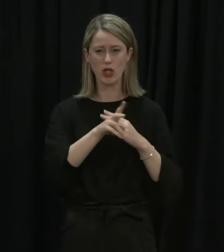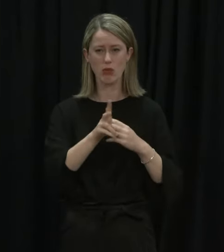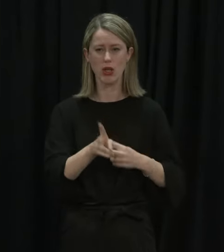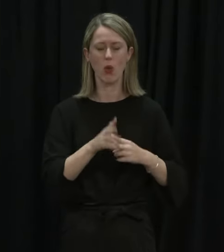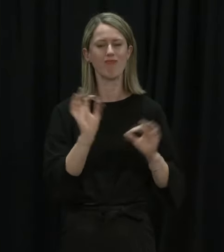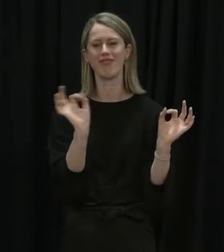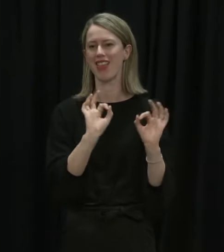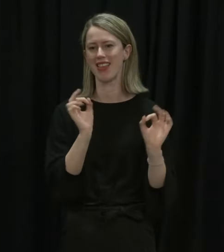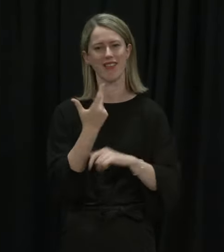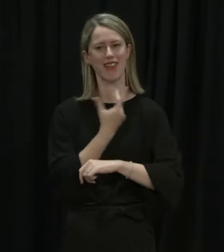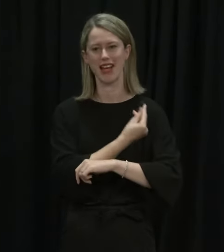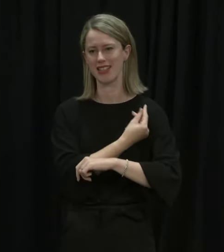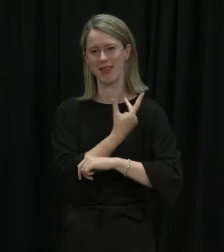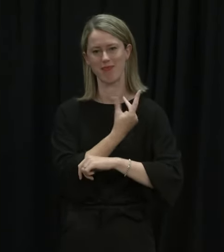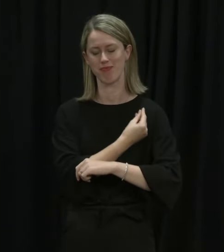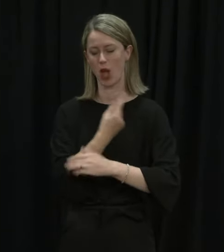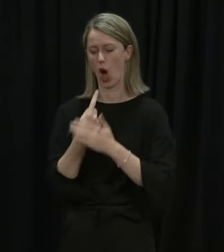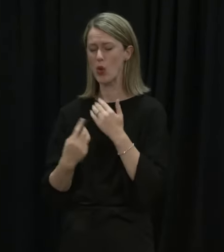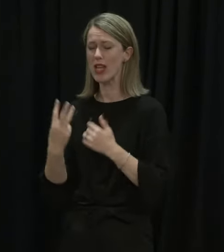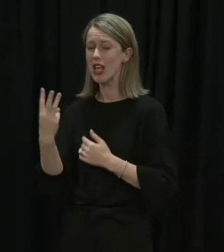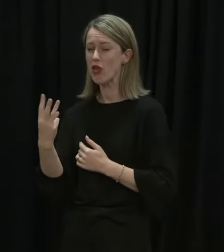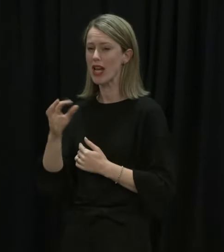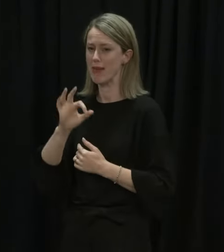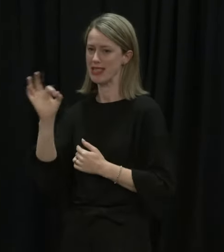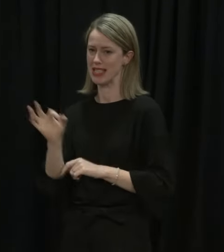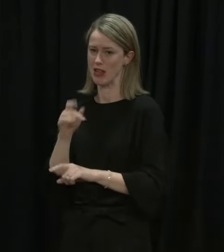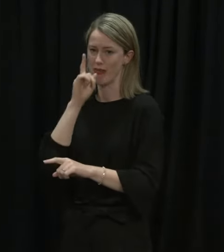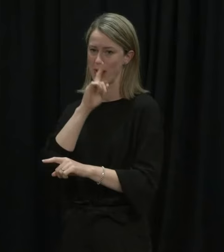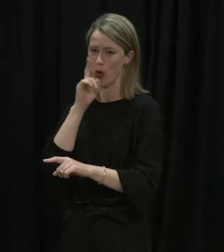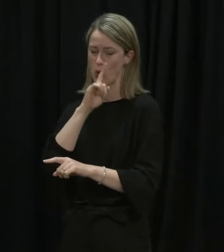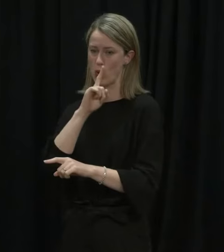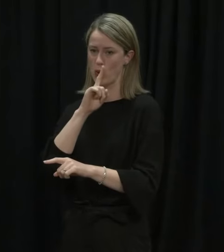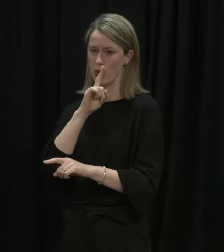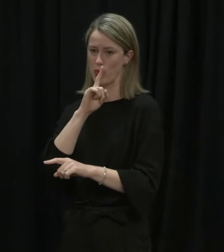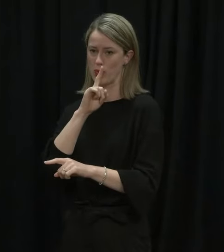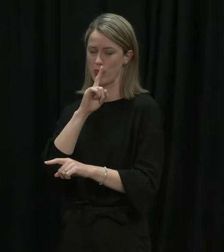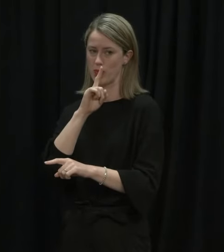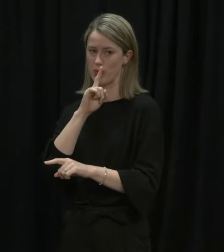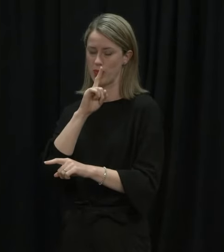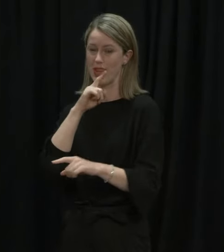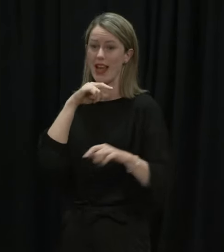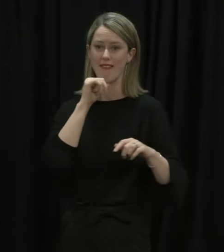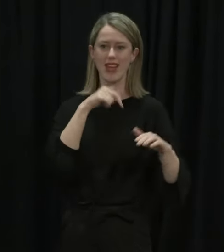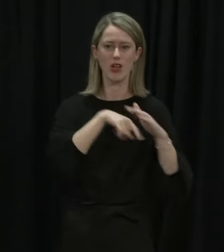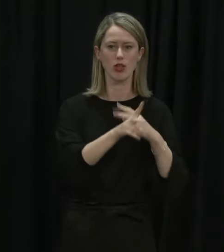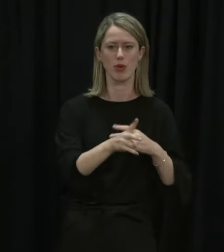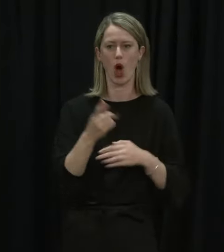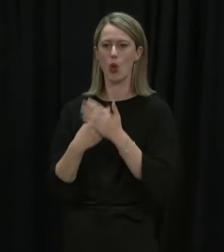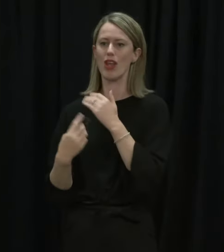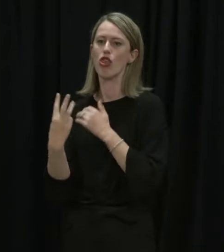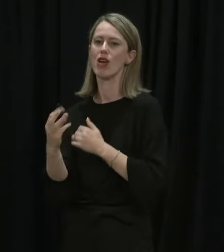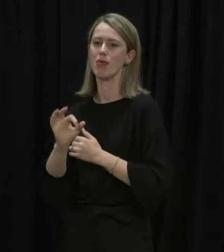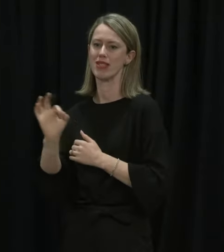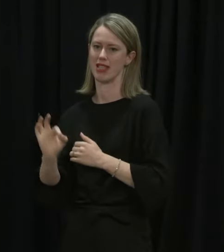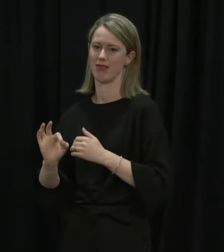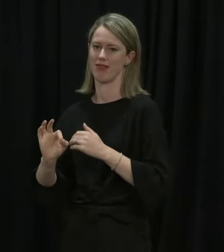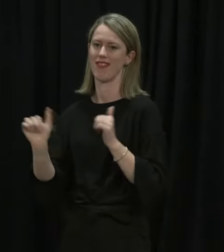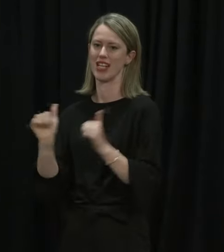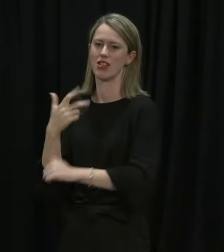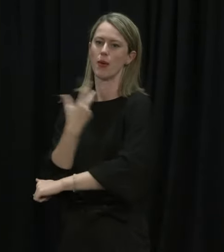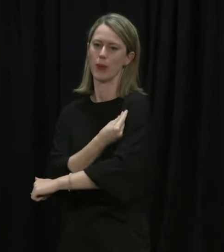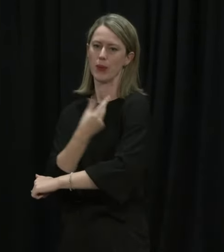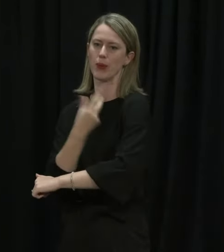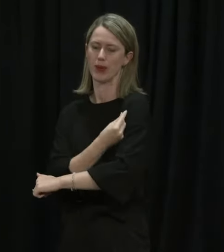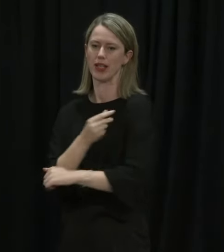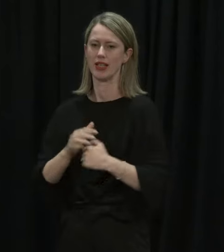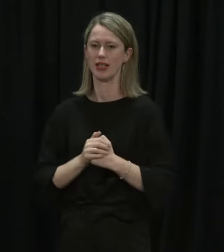not been vaccinated, and only 3% of cases in hospital were fully vaccinated. Our